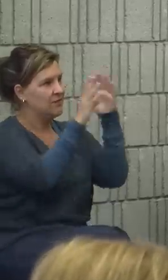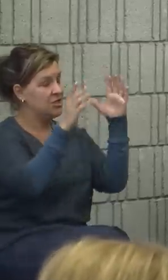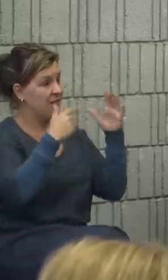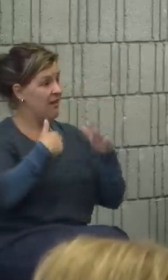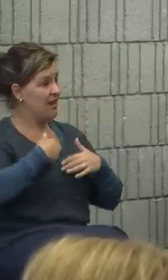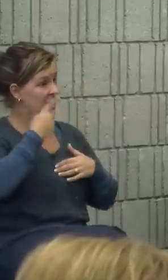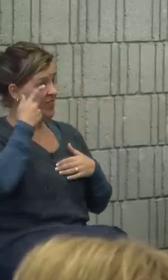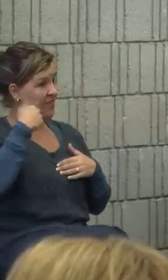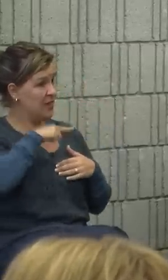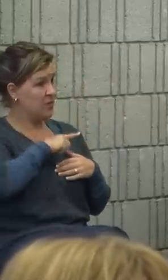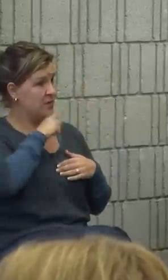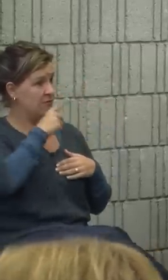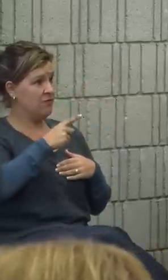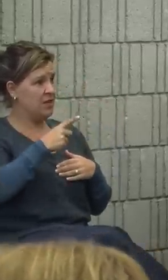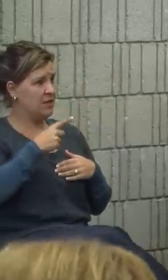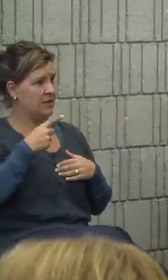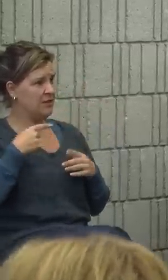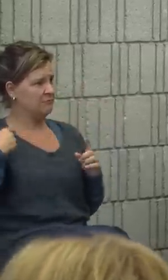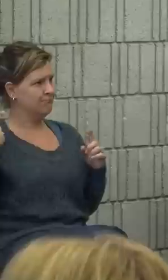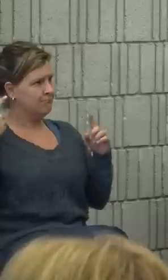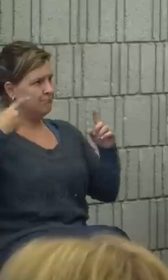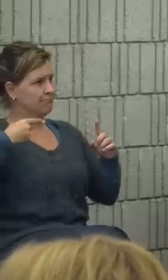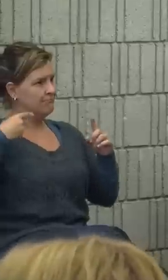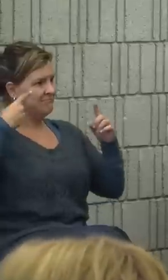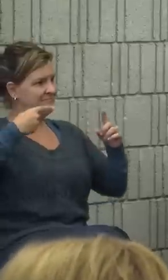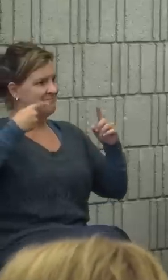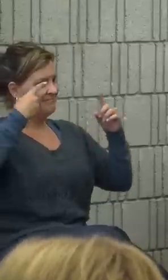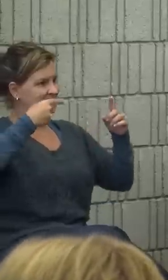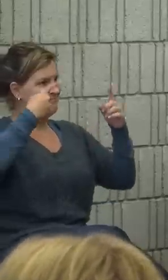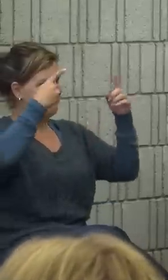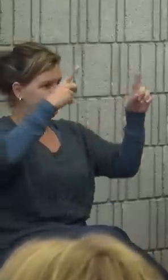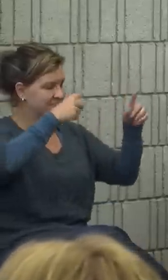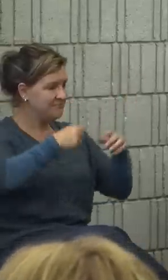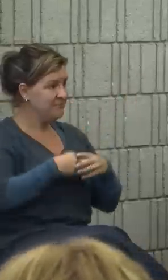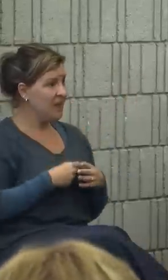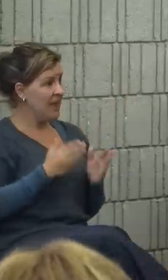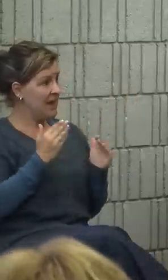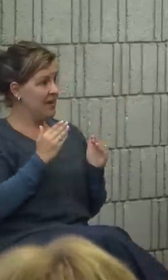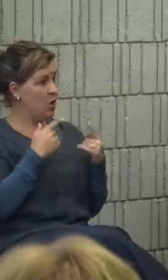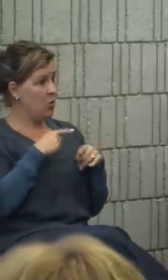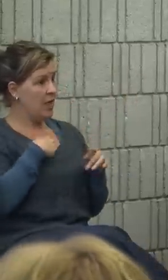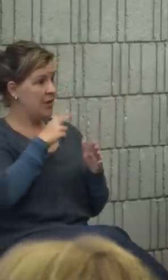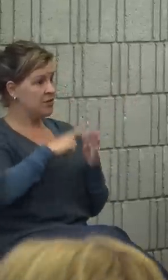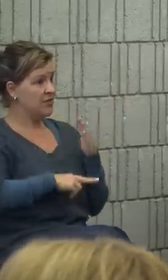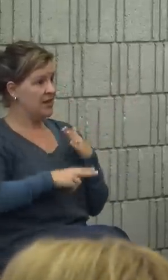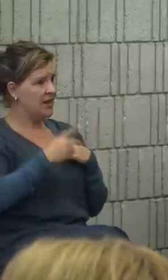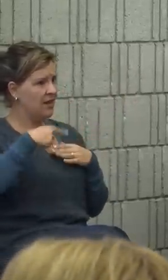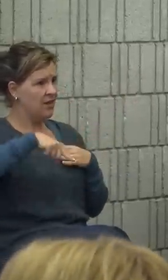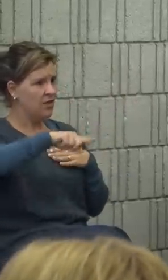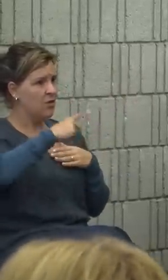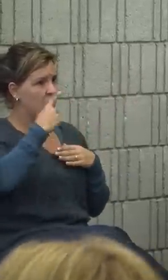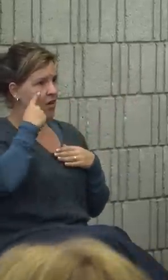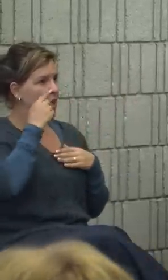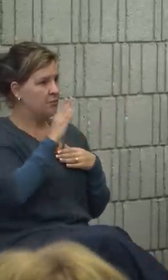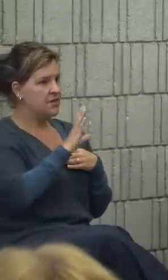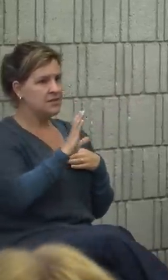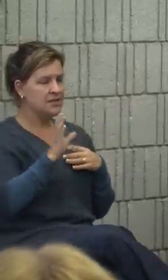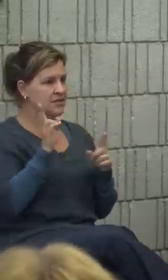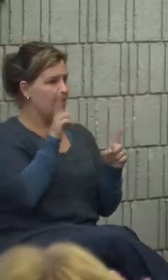come a long way. That I hope, as I was reading that, a lot of you really saw BCC in that, even though I stole it from